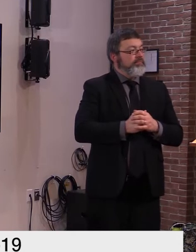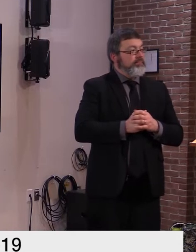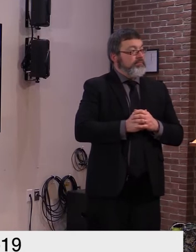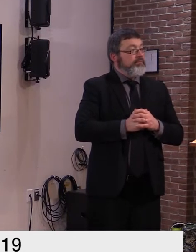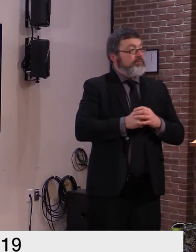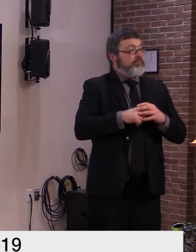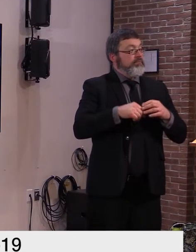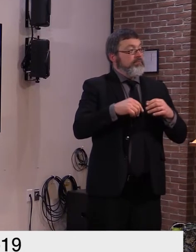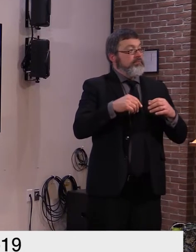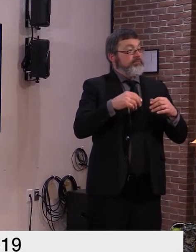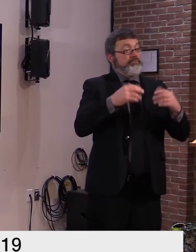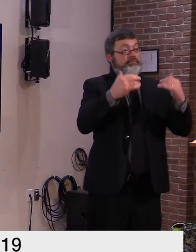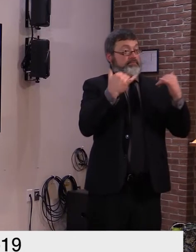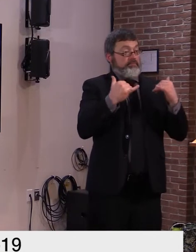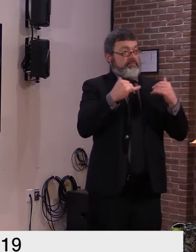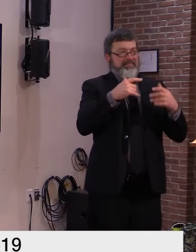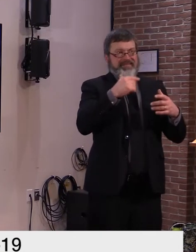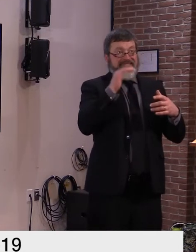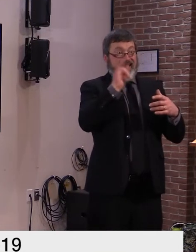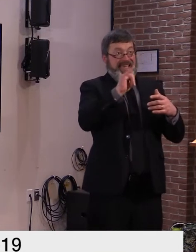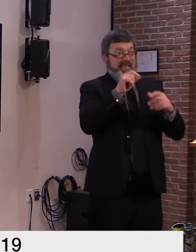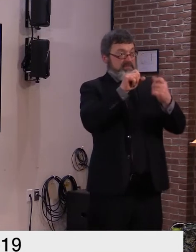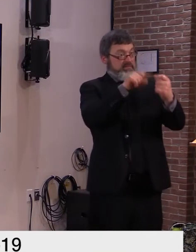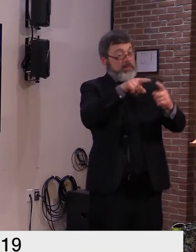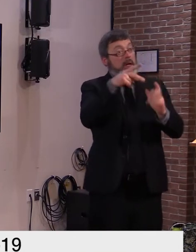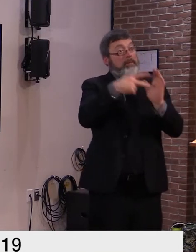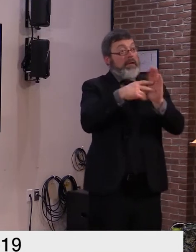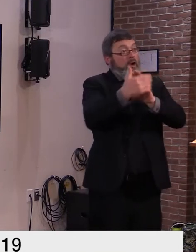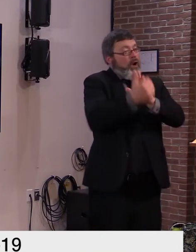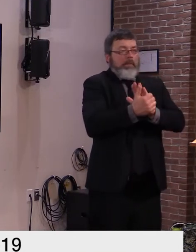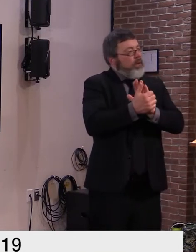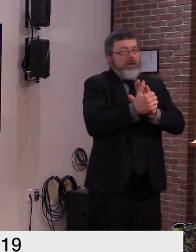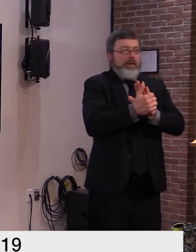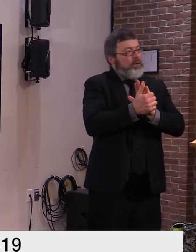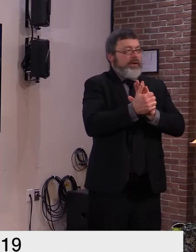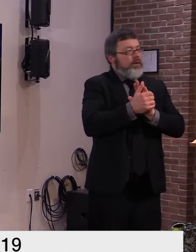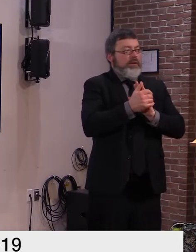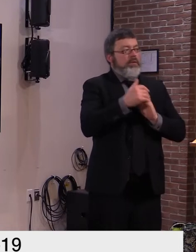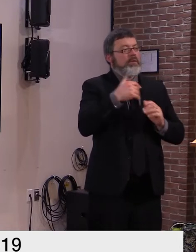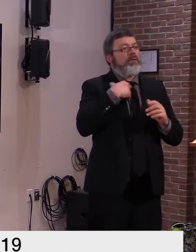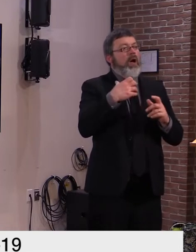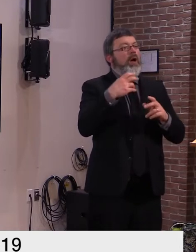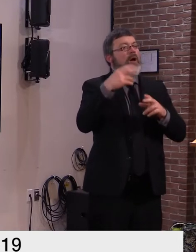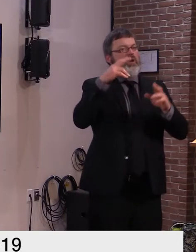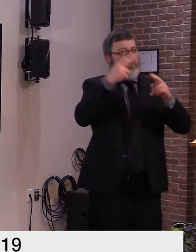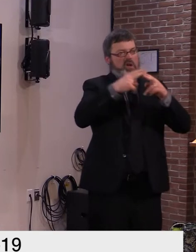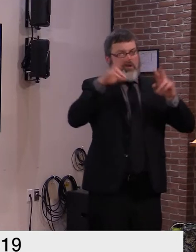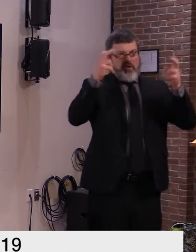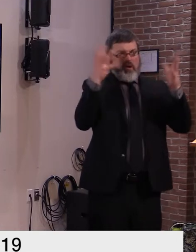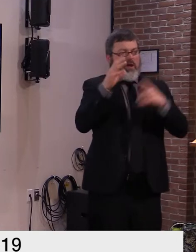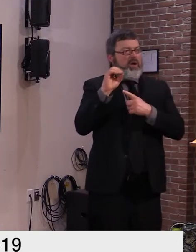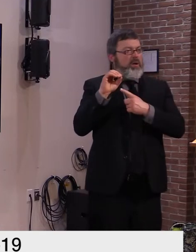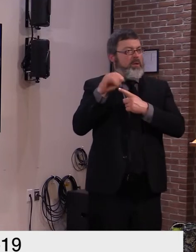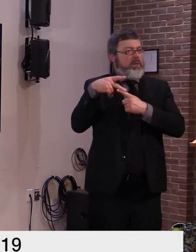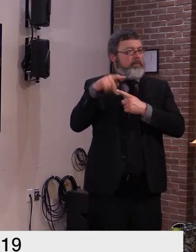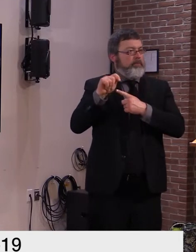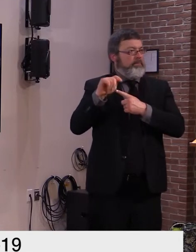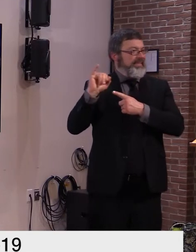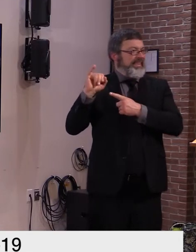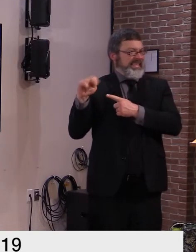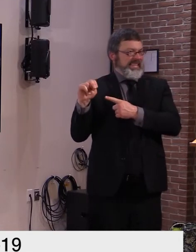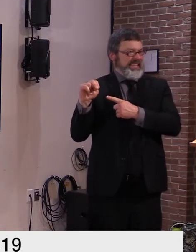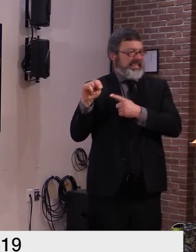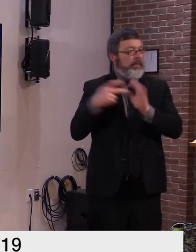and we would love to have more to register go to vermontalert vtalert.gov and register